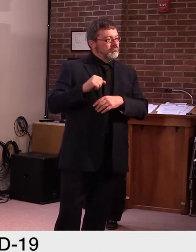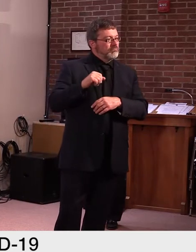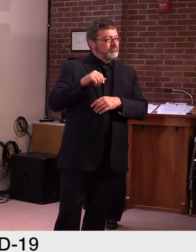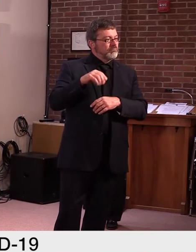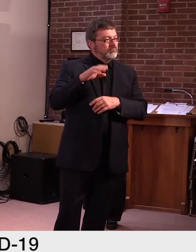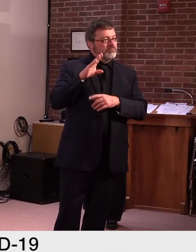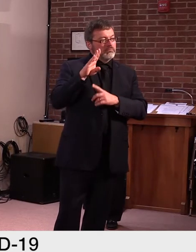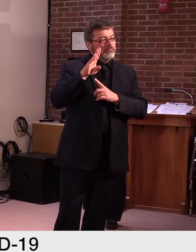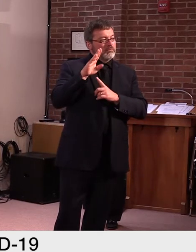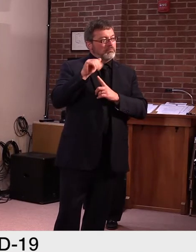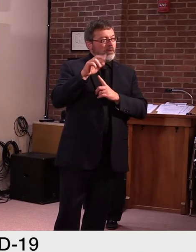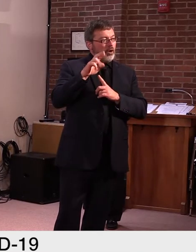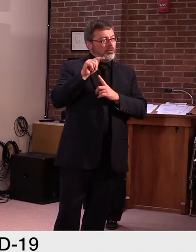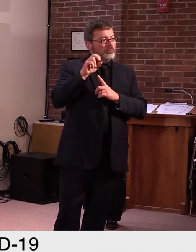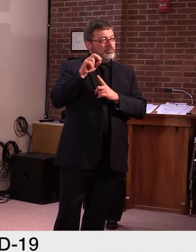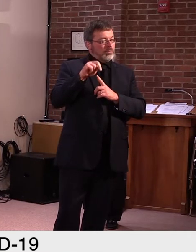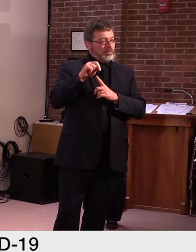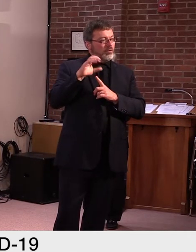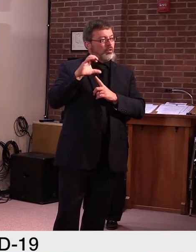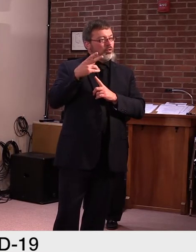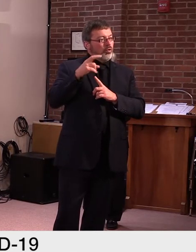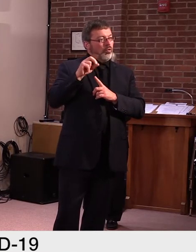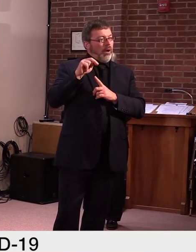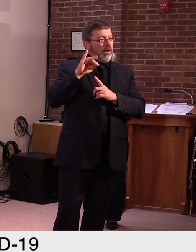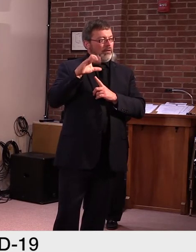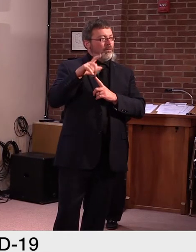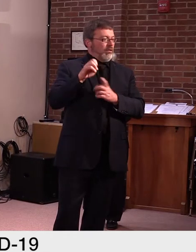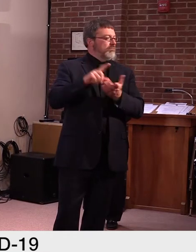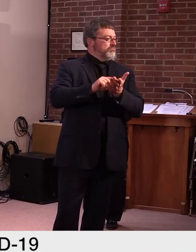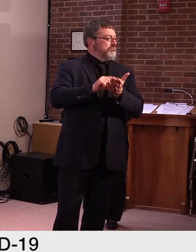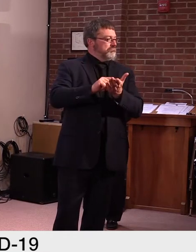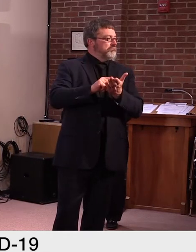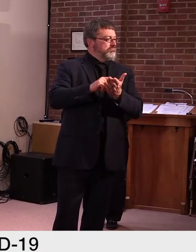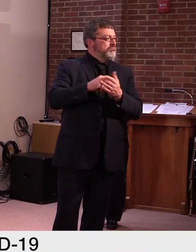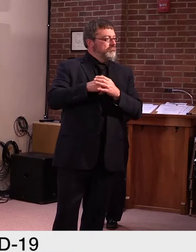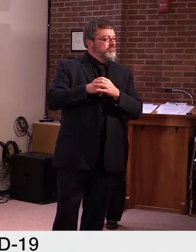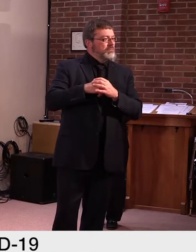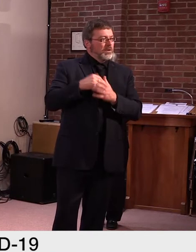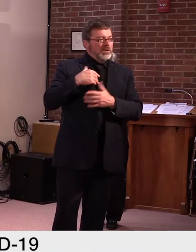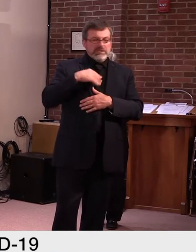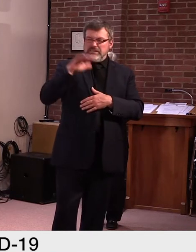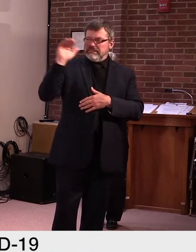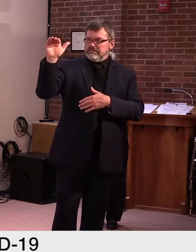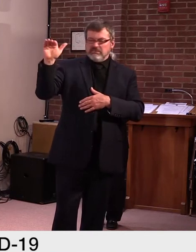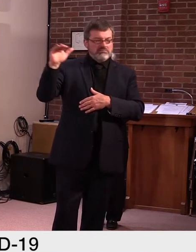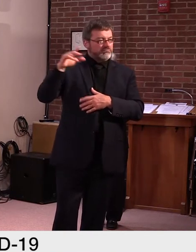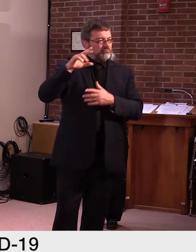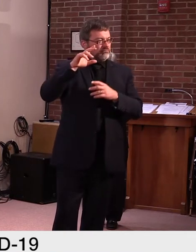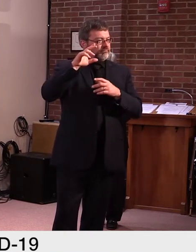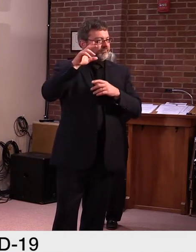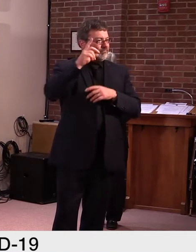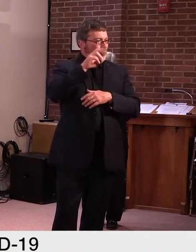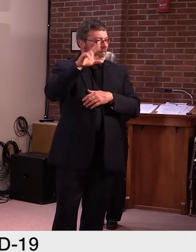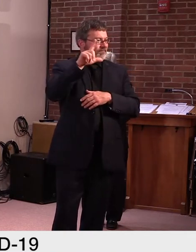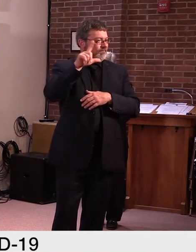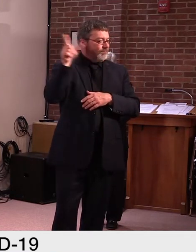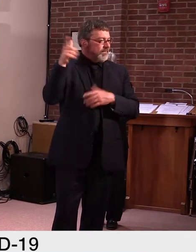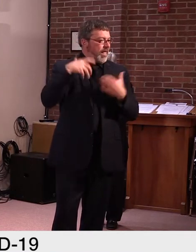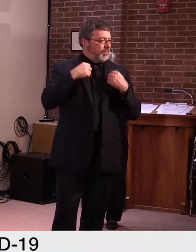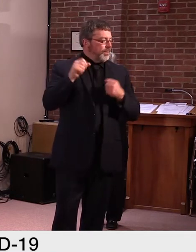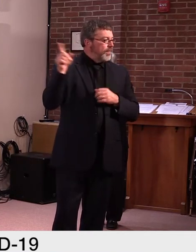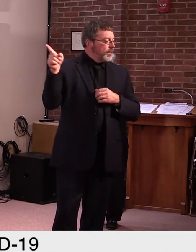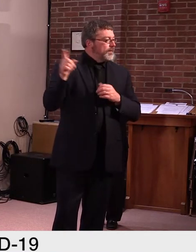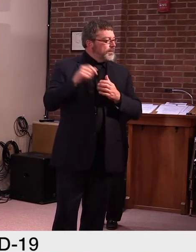Hello. Um, I guess this is for Dr. Levine. Um, one of my coworkers told